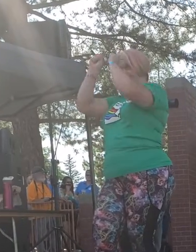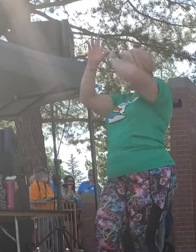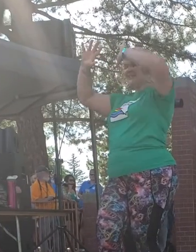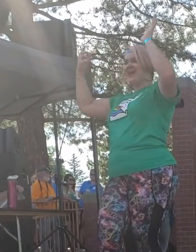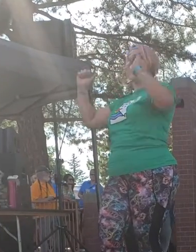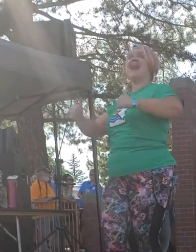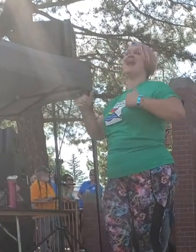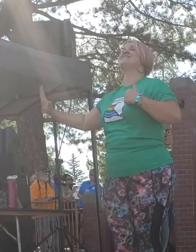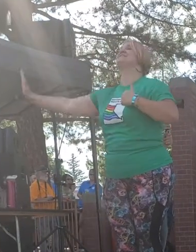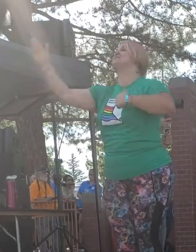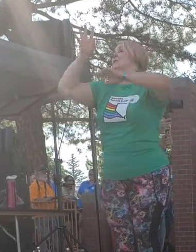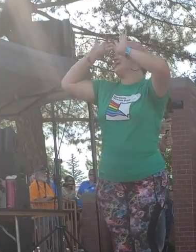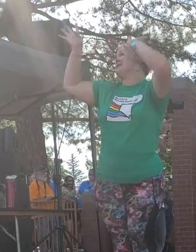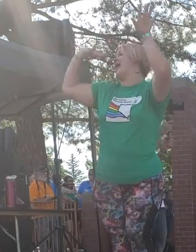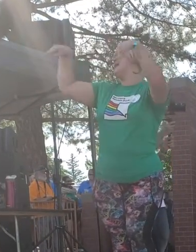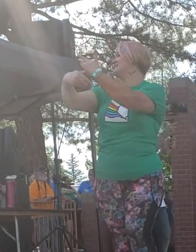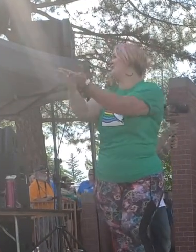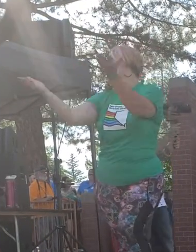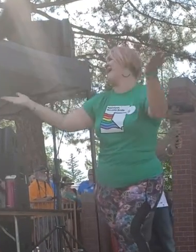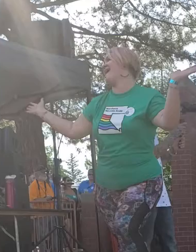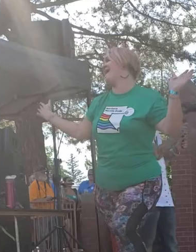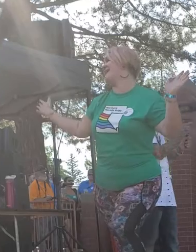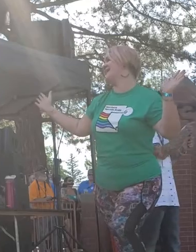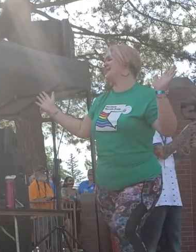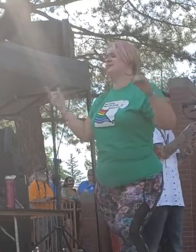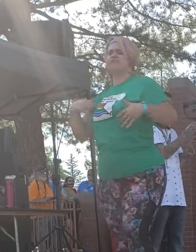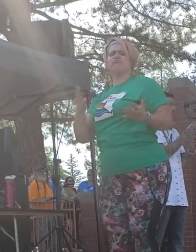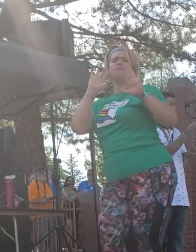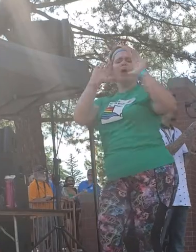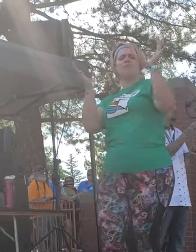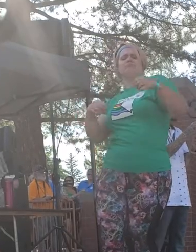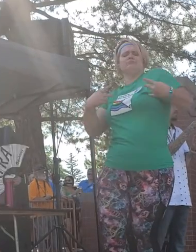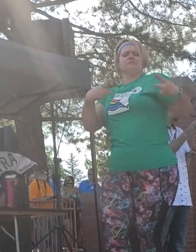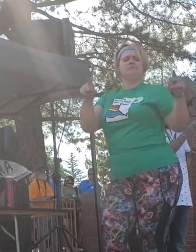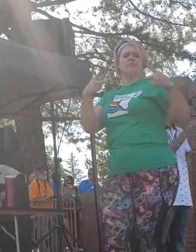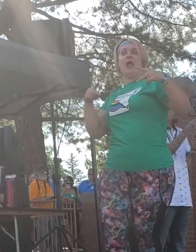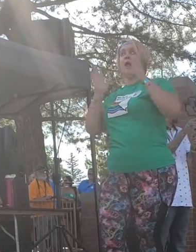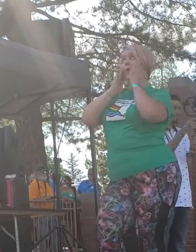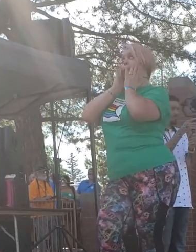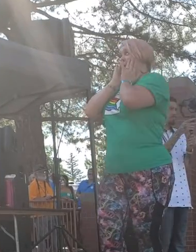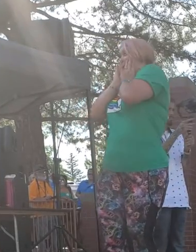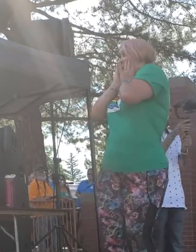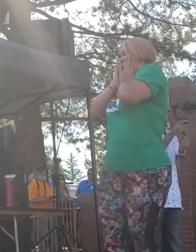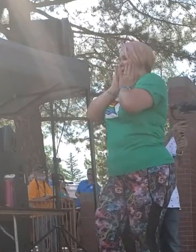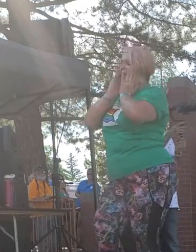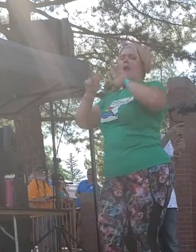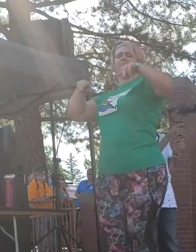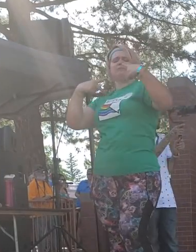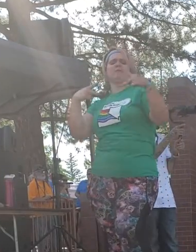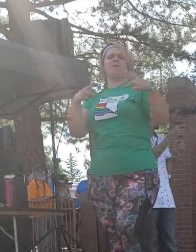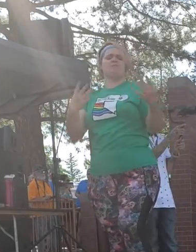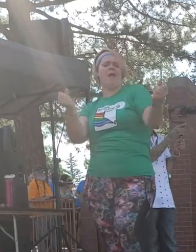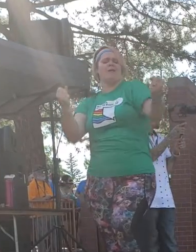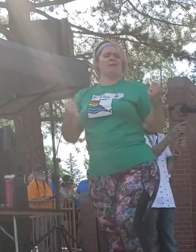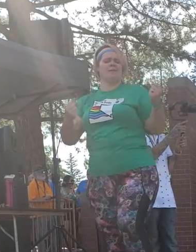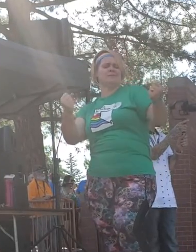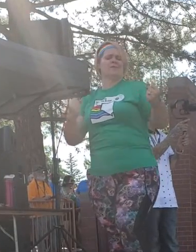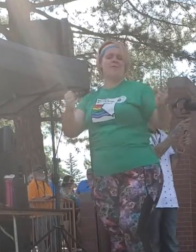Imagination, life is your creation Come on Barbie, let's go Barbie Ah, ah, ah, yeah Come on Barbie, let's go